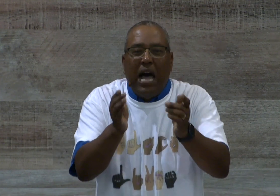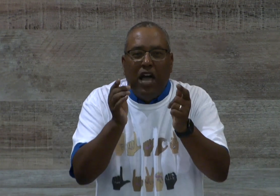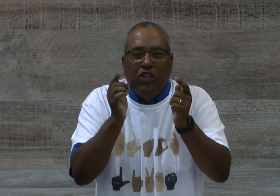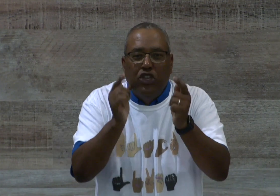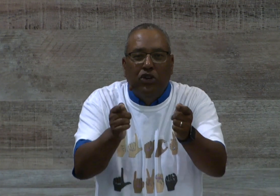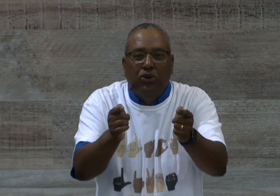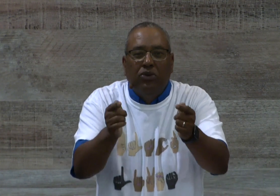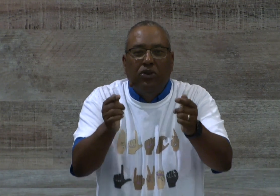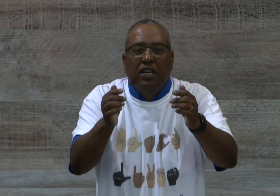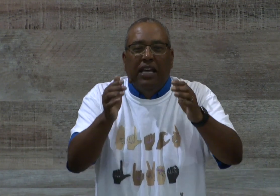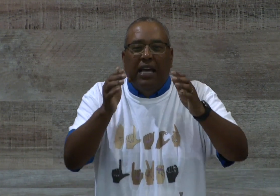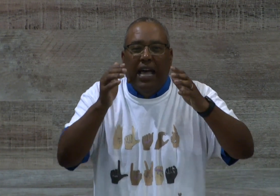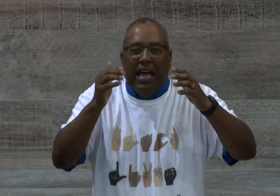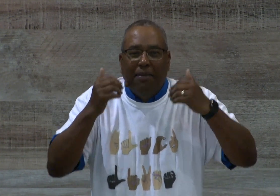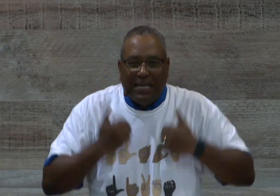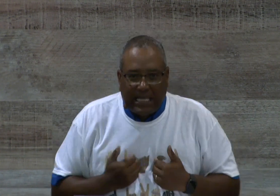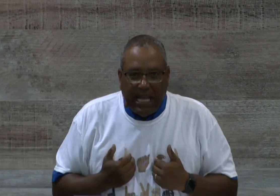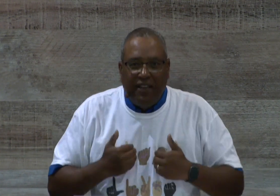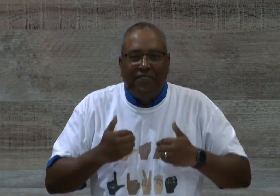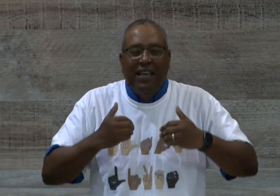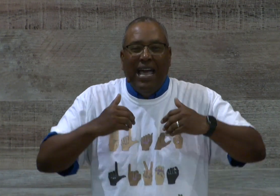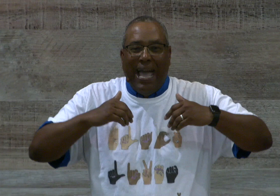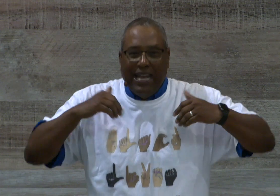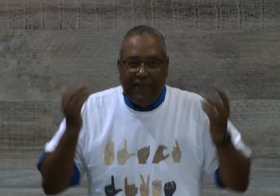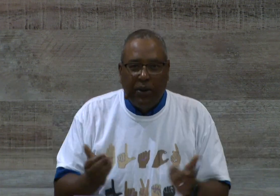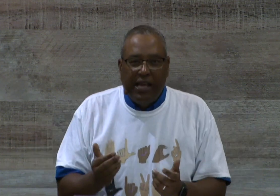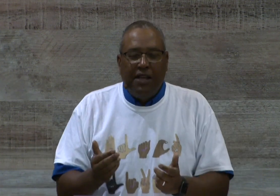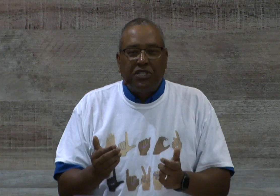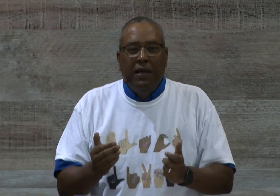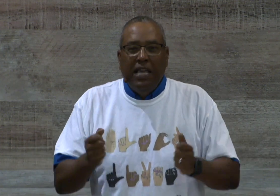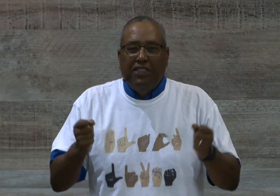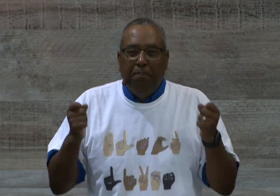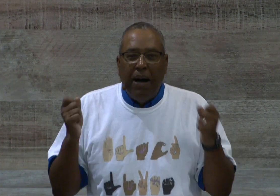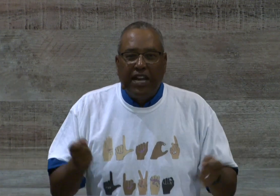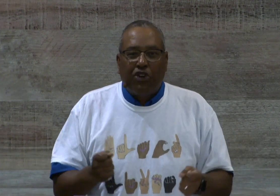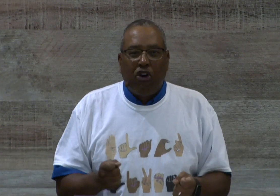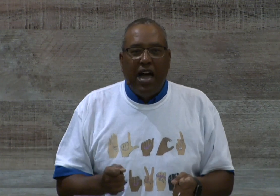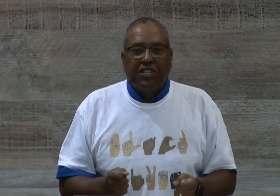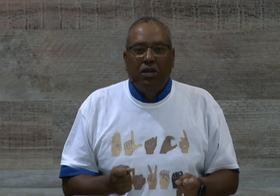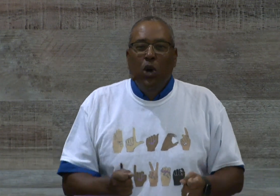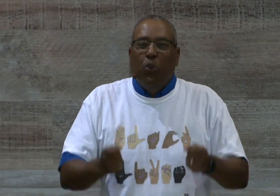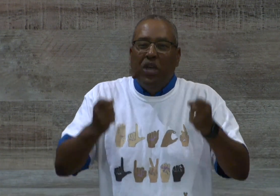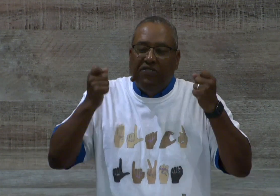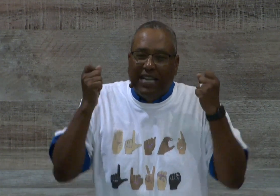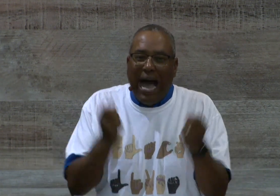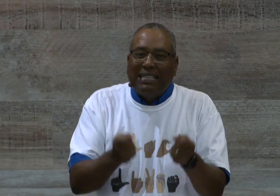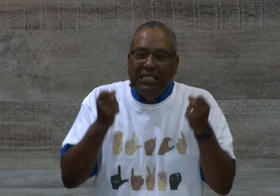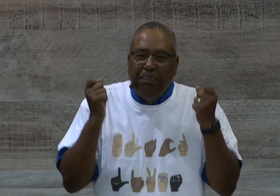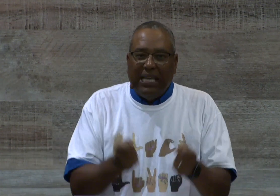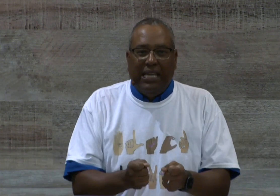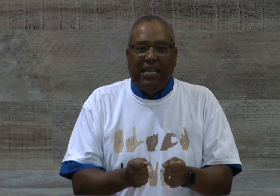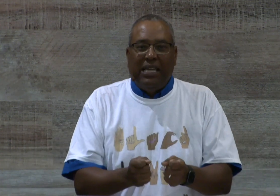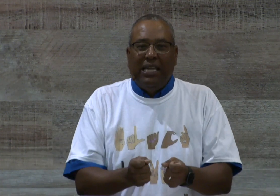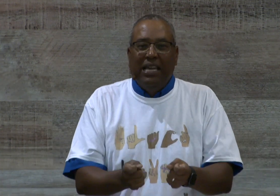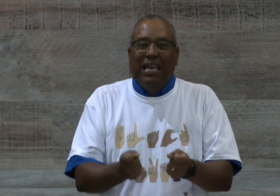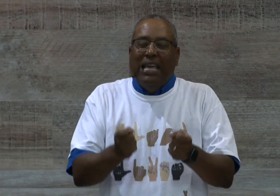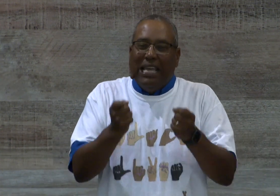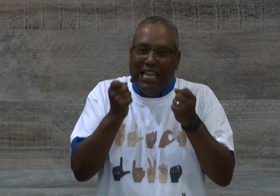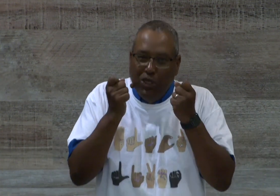you and myself and everyone else in the body of Christ, we've got to be in the